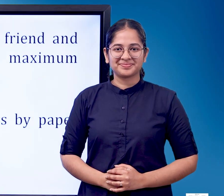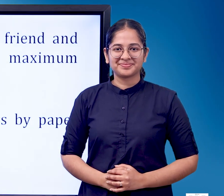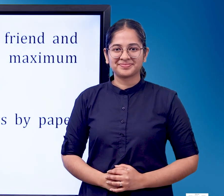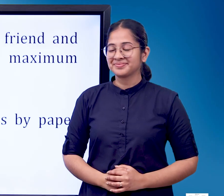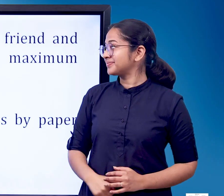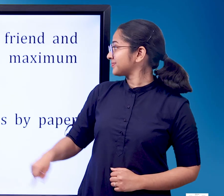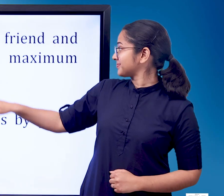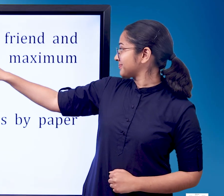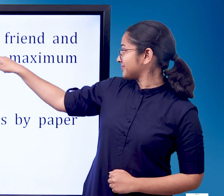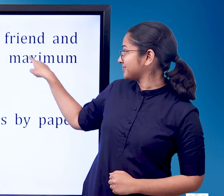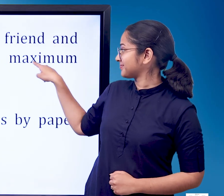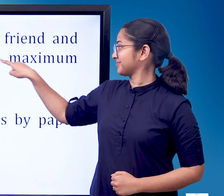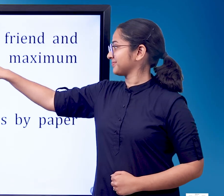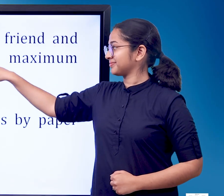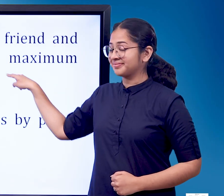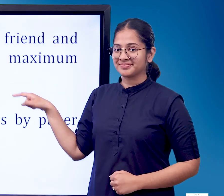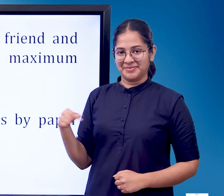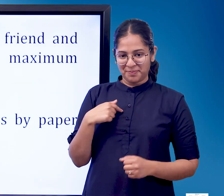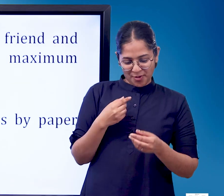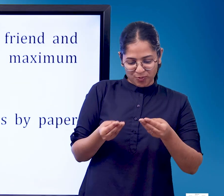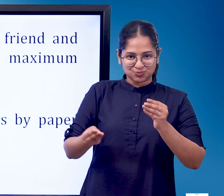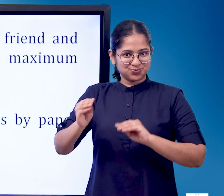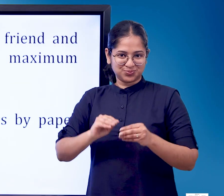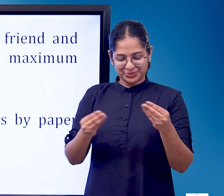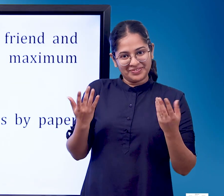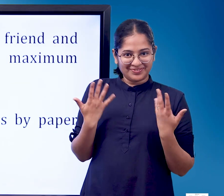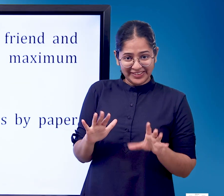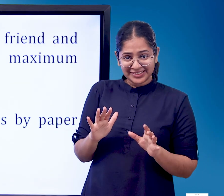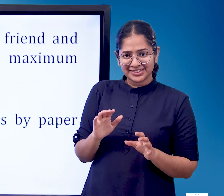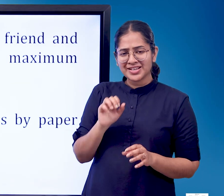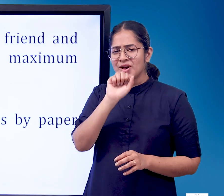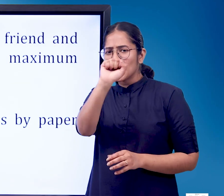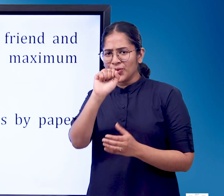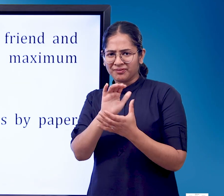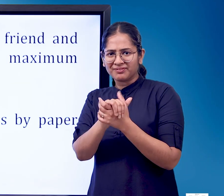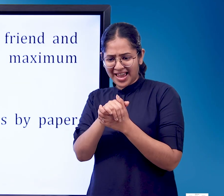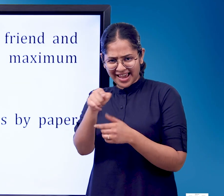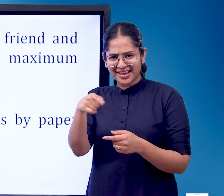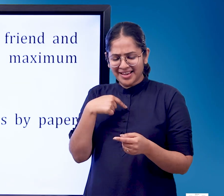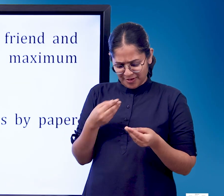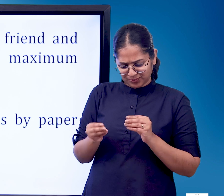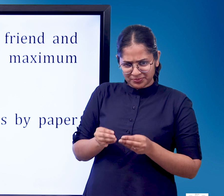A. Fold a paper with your friend and check who gets the maximum number of creases